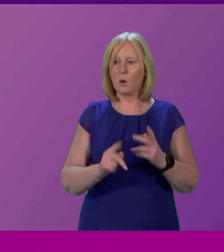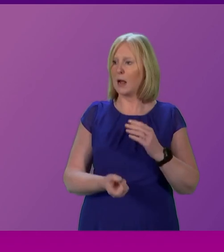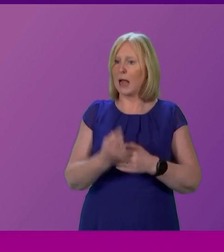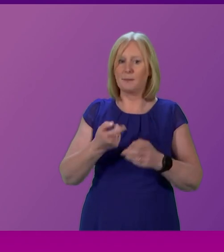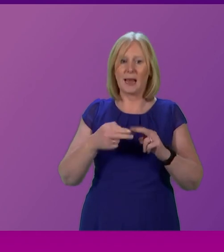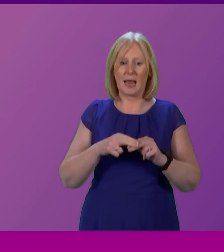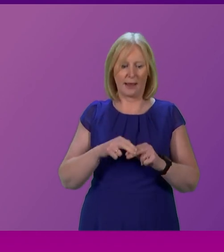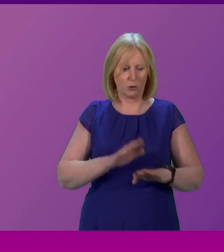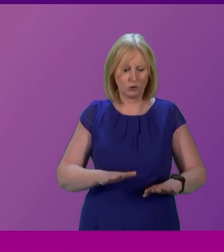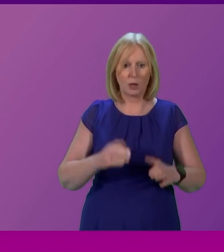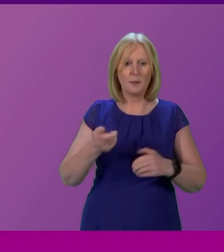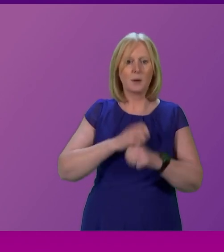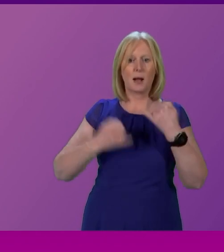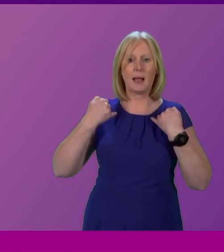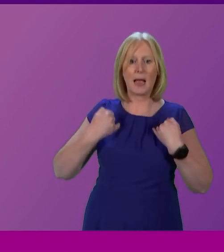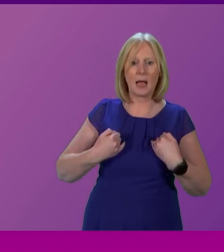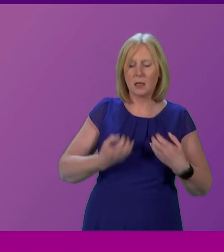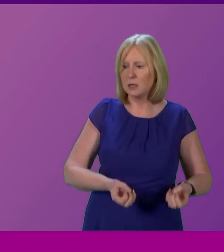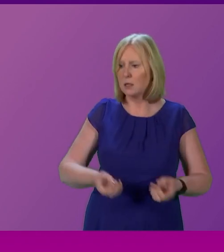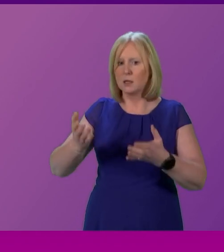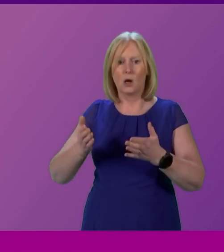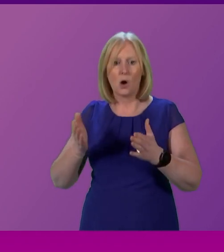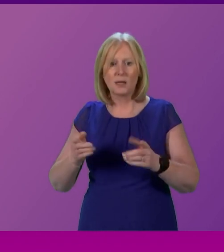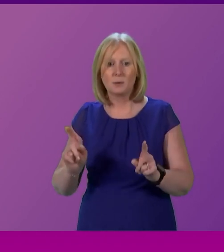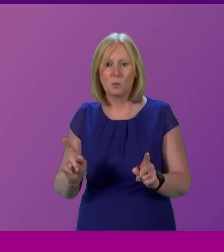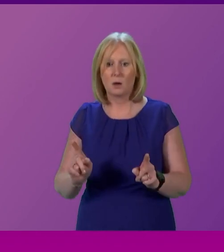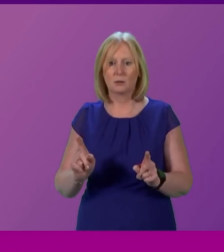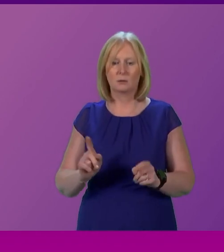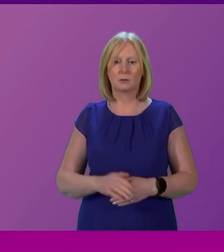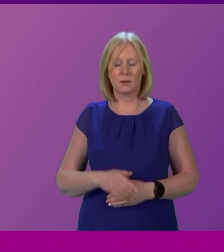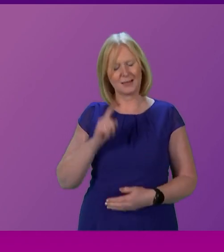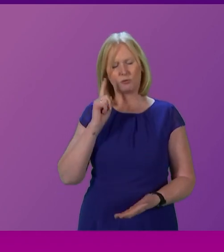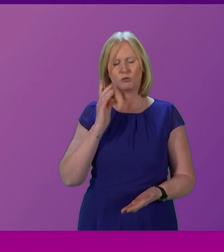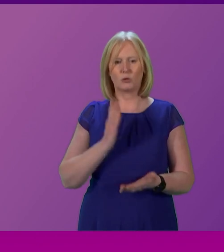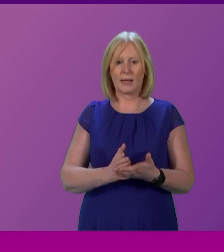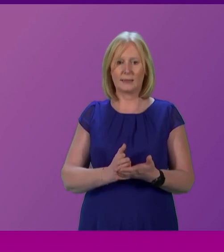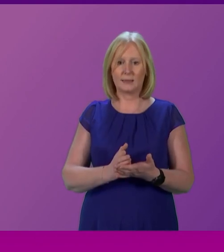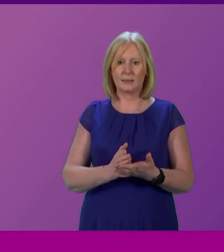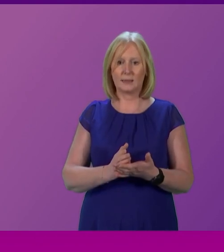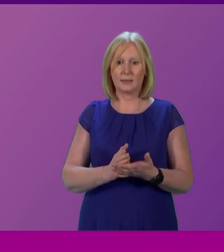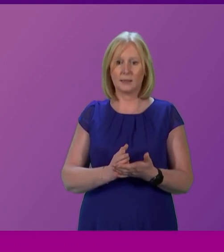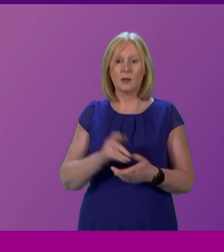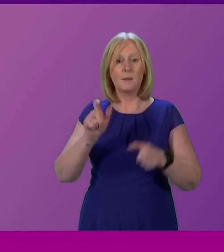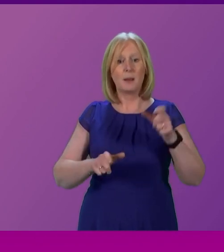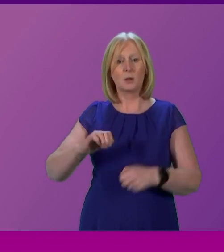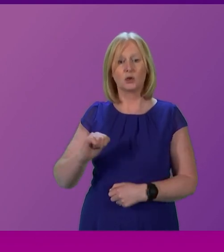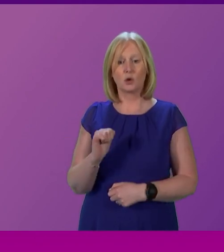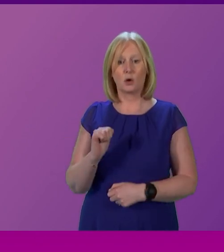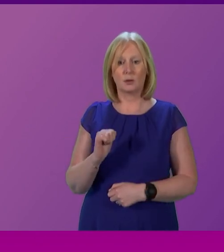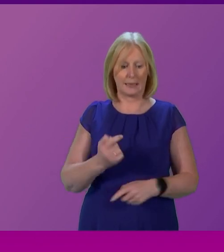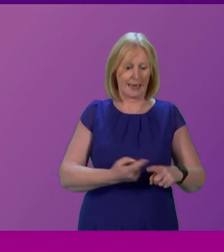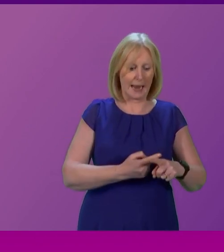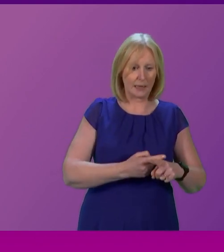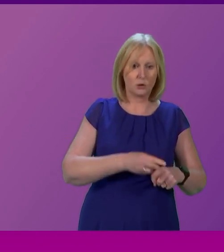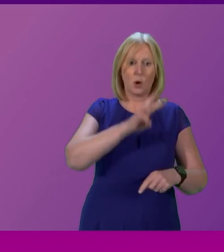ill and have to try and get to a hospital. And that is the reality for people not just in Scotland but in England but